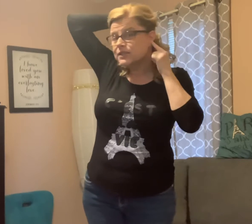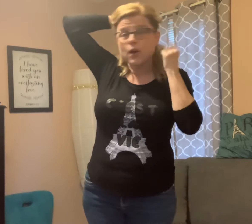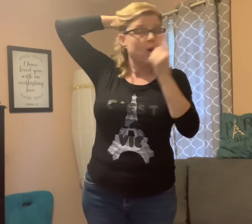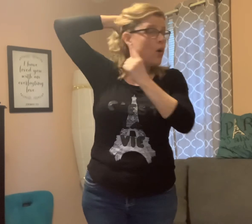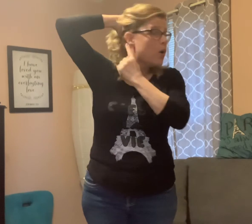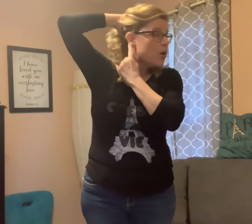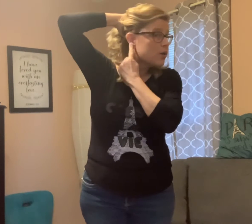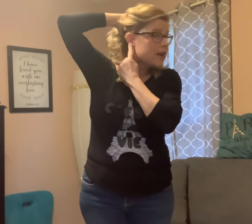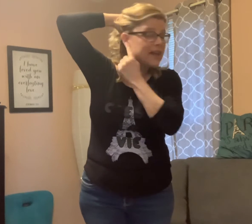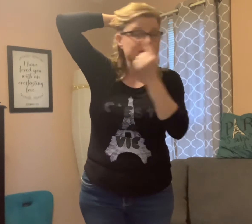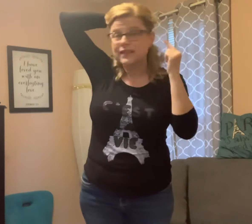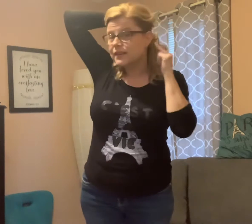oreilles.